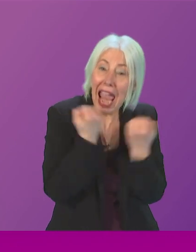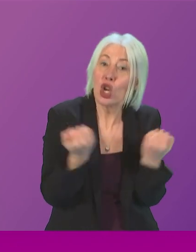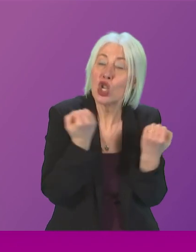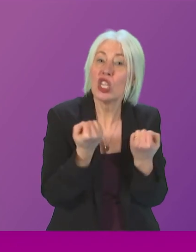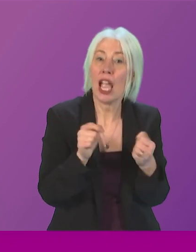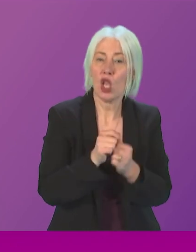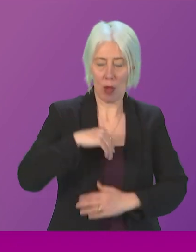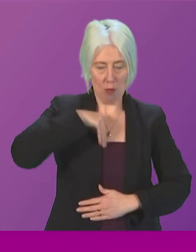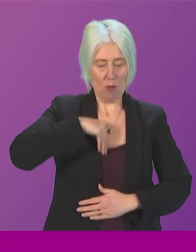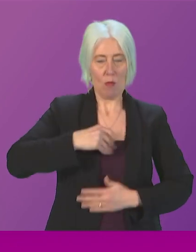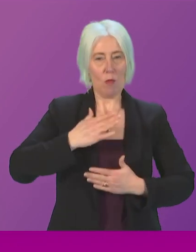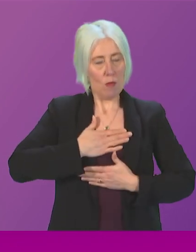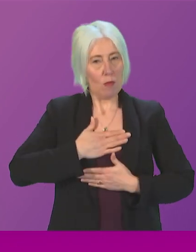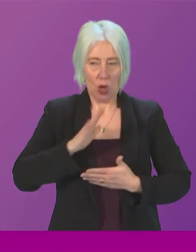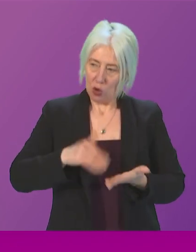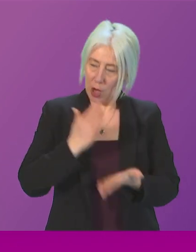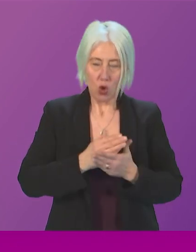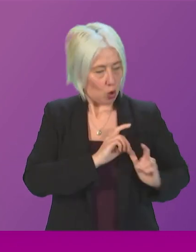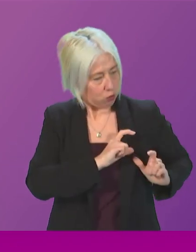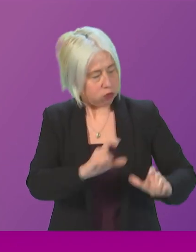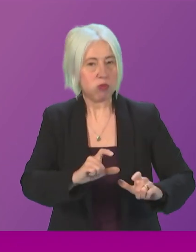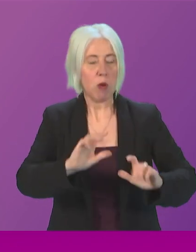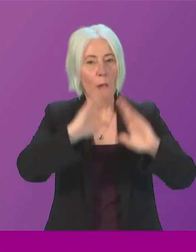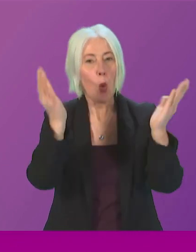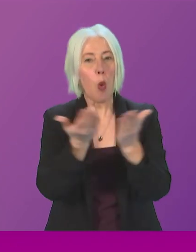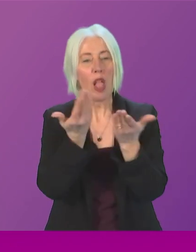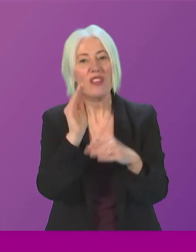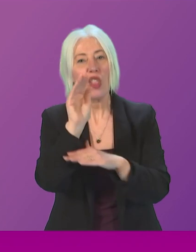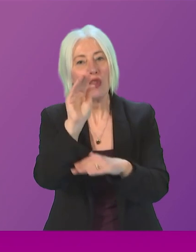a moral imperative to ensure the sustainability of our planet in the future